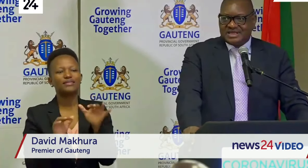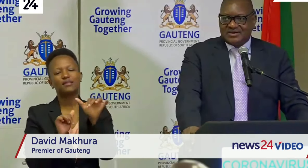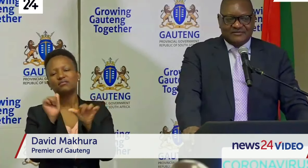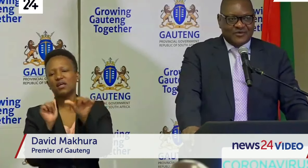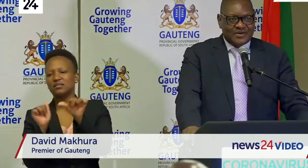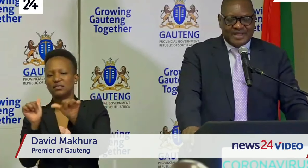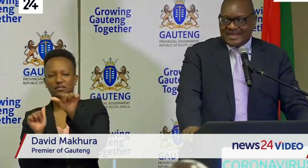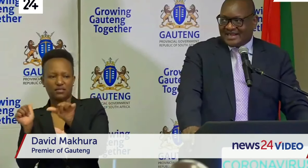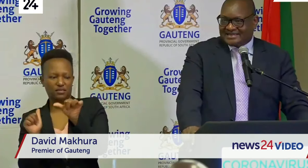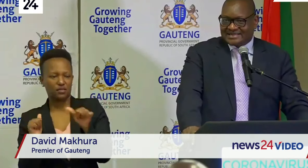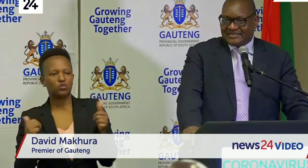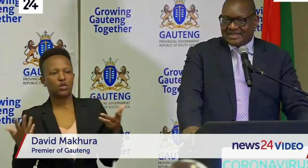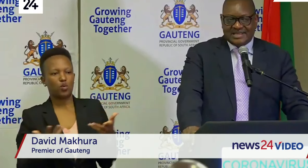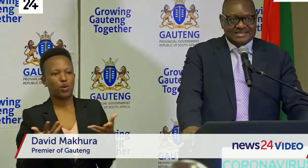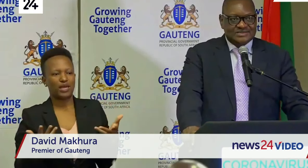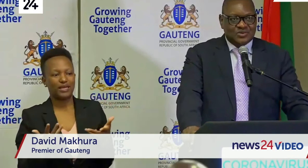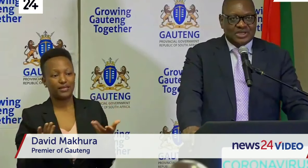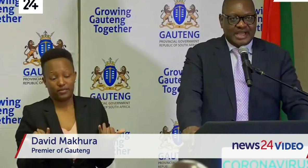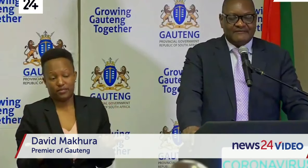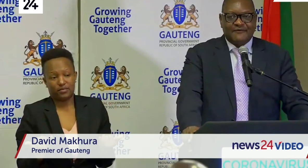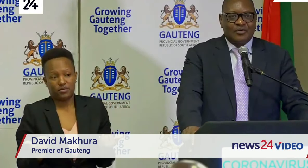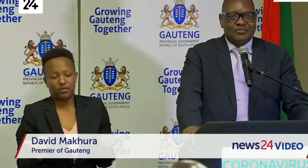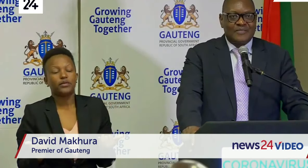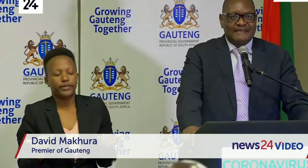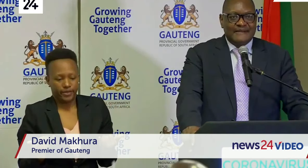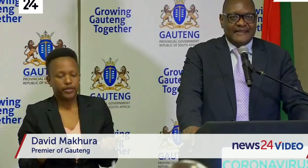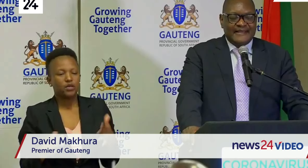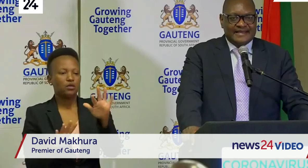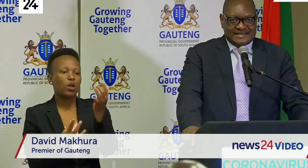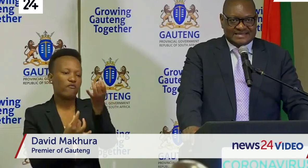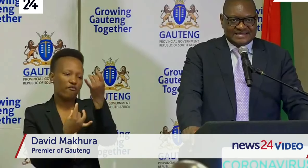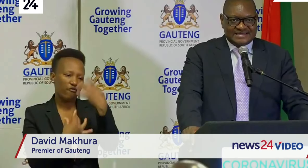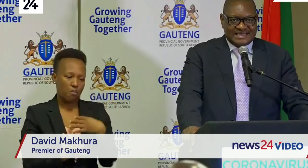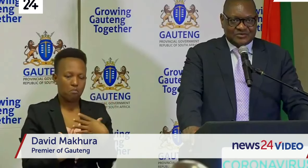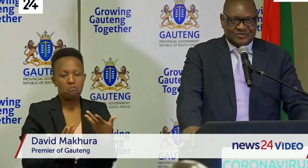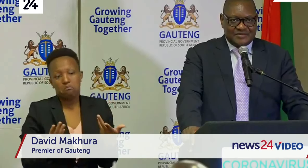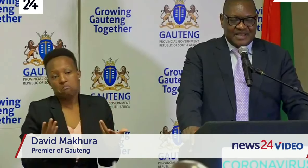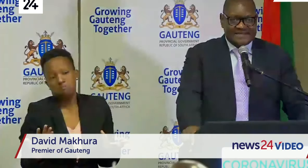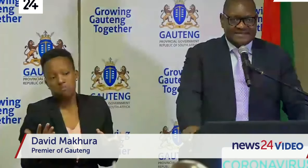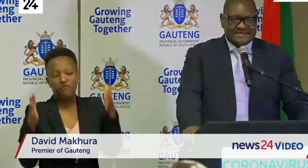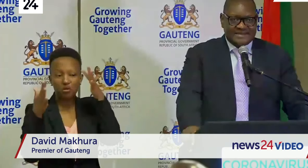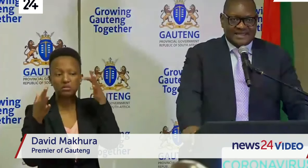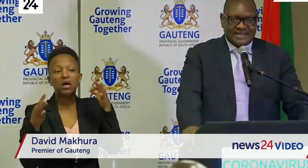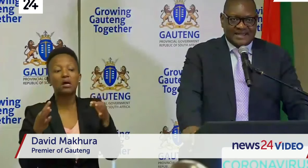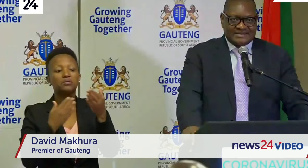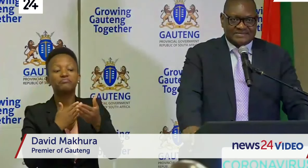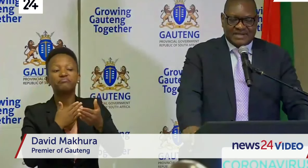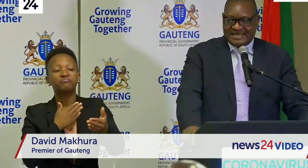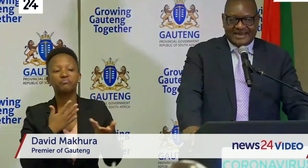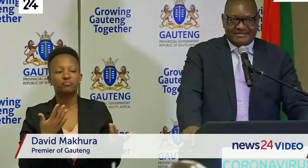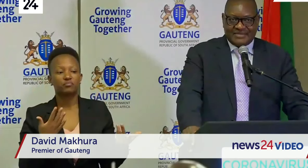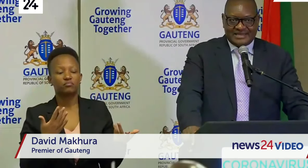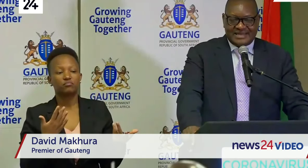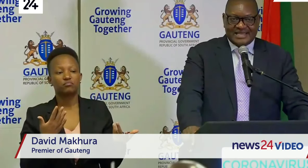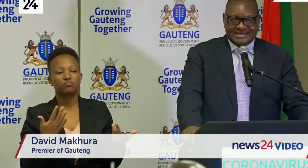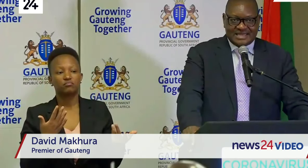of where we are is something that will inform the decision that will be made by